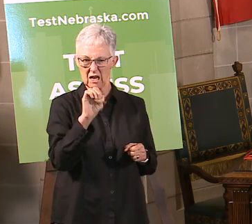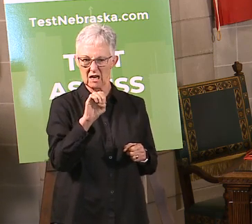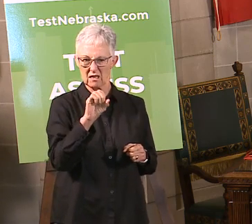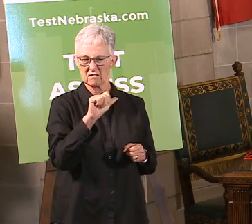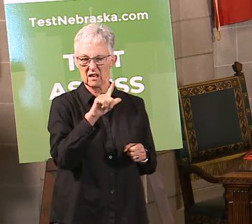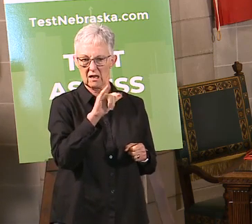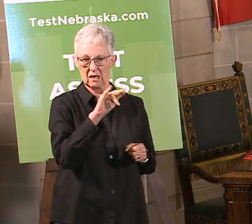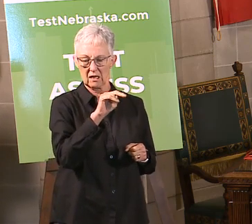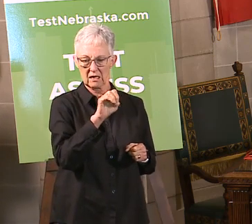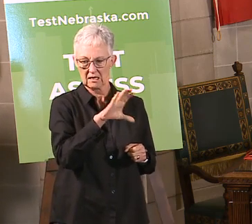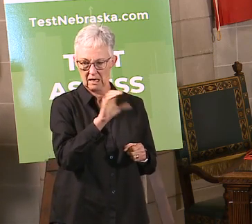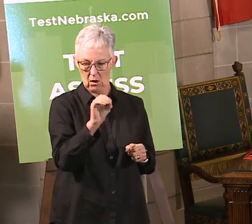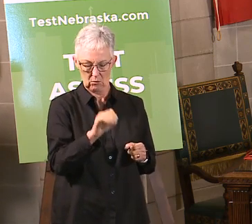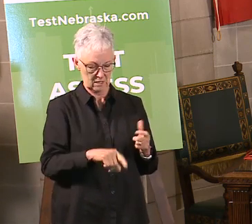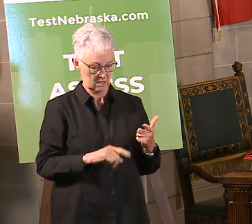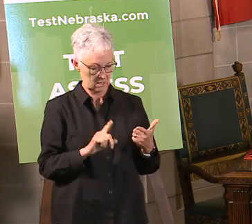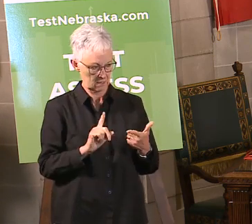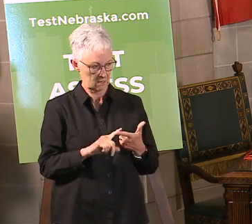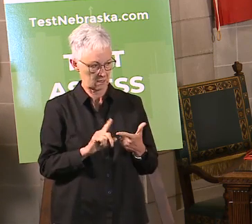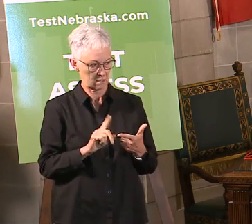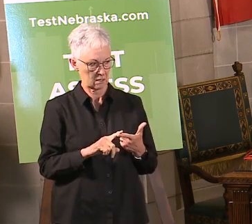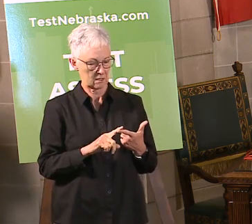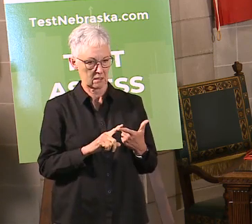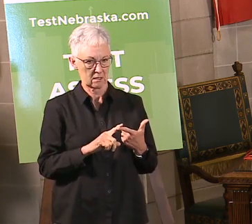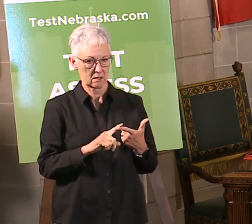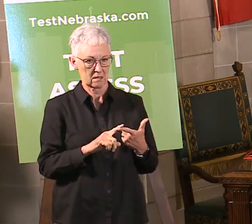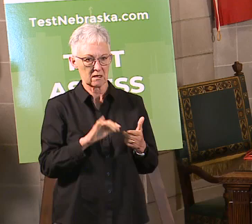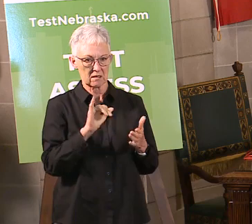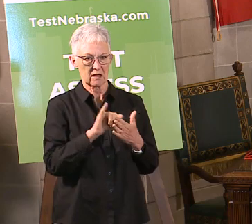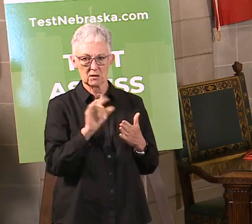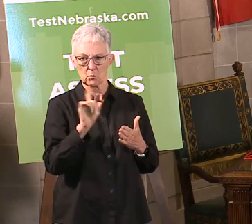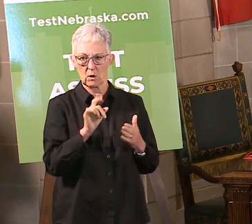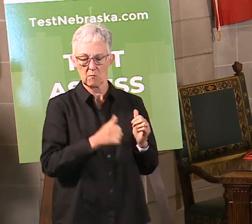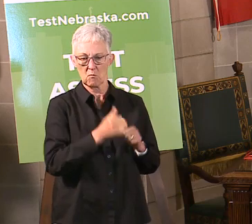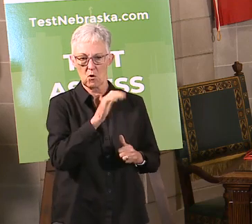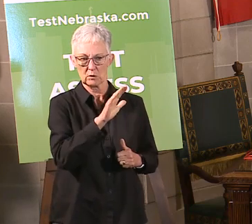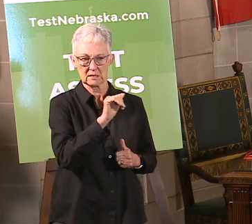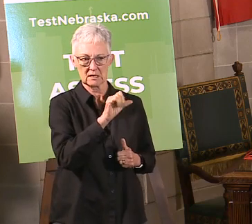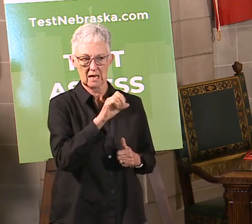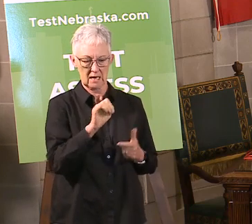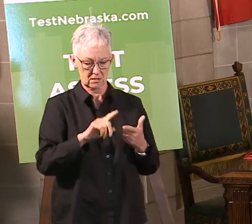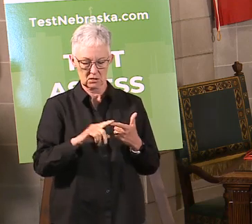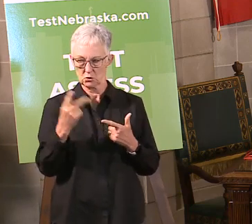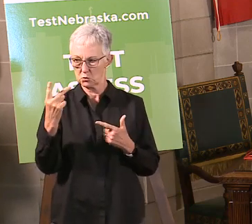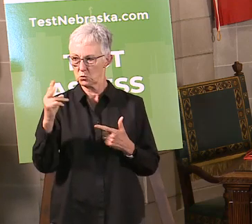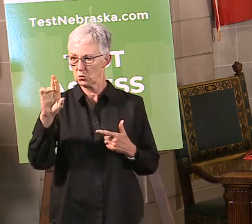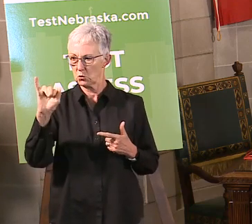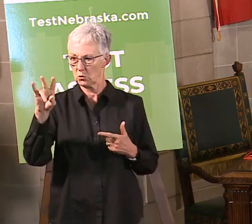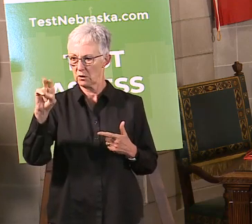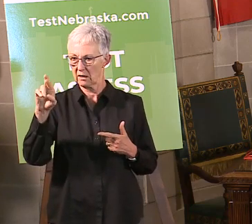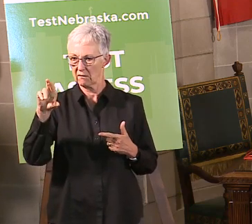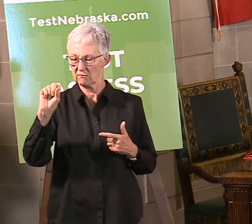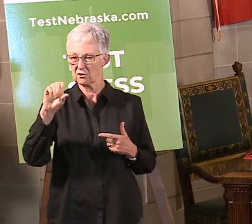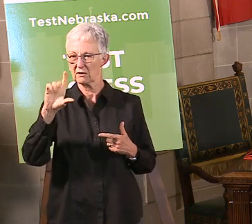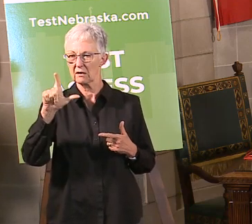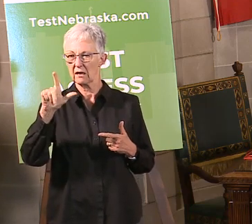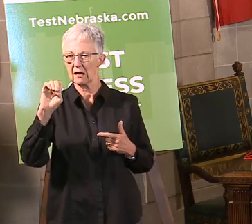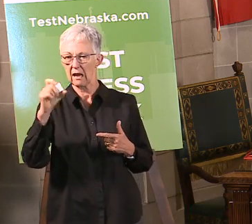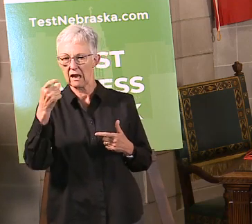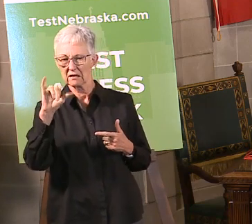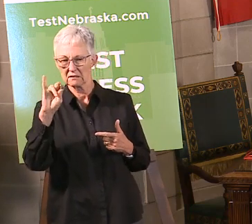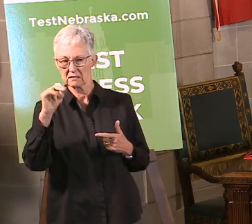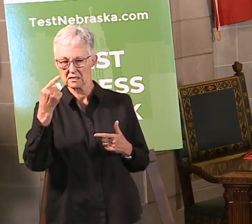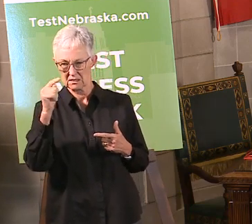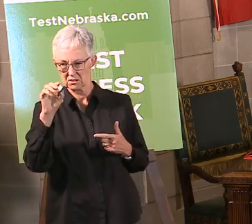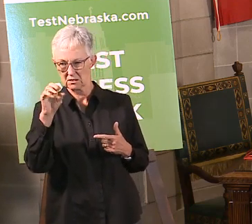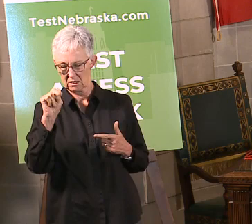to give you kind of an idea of where that is, that tends to be where most of the cases there are. Two Rivers is Lexington, Dawson County, that area around there.